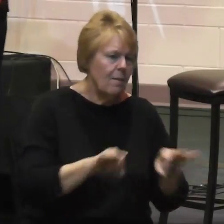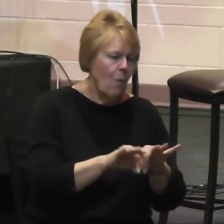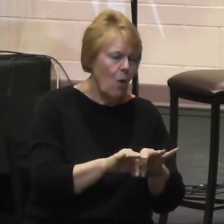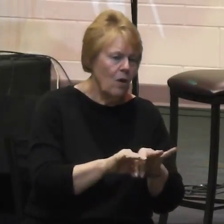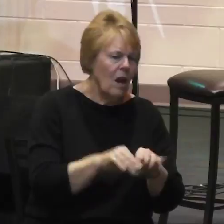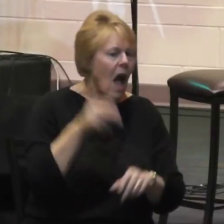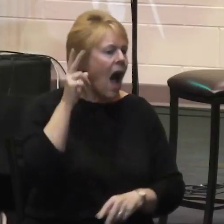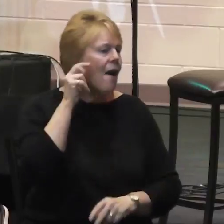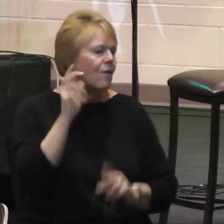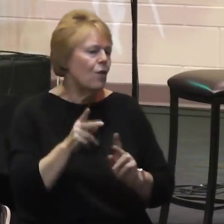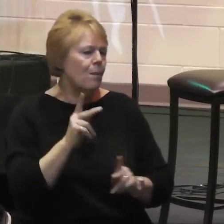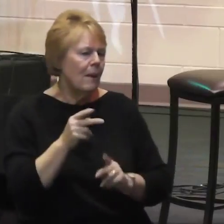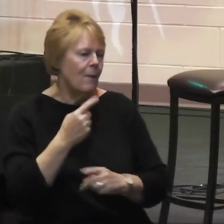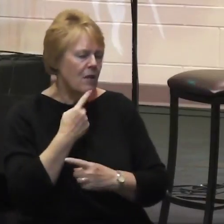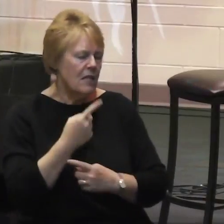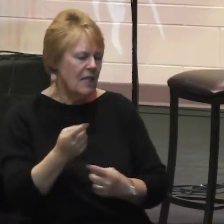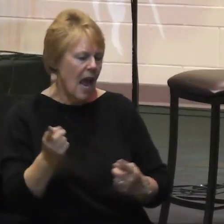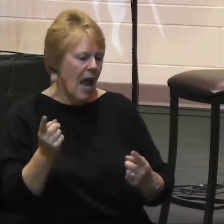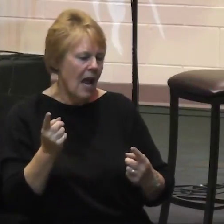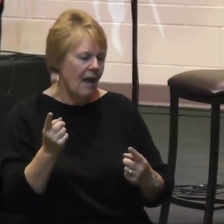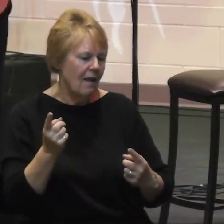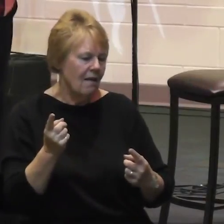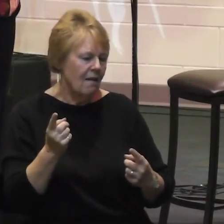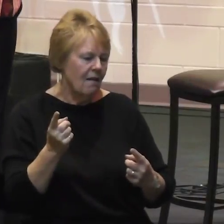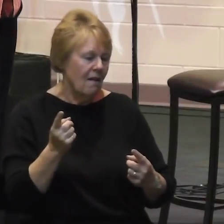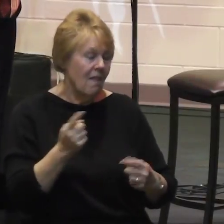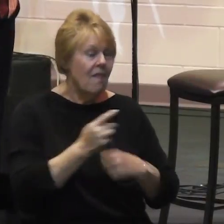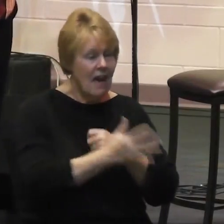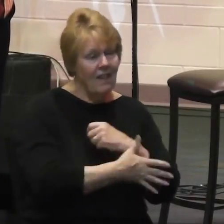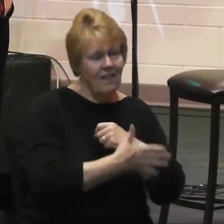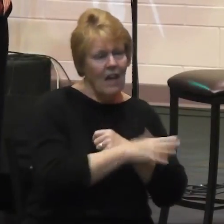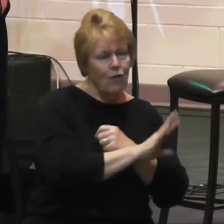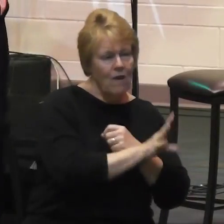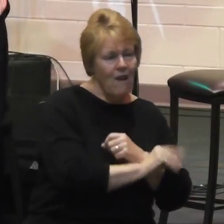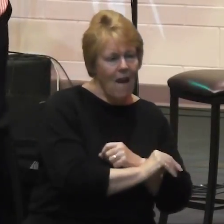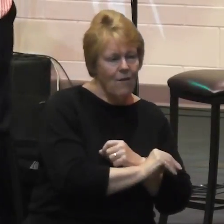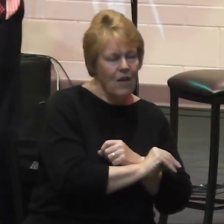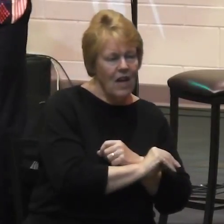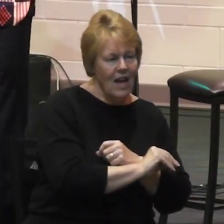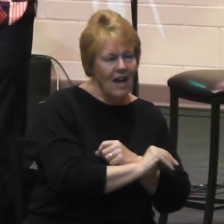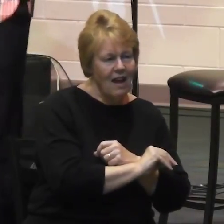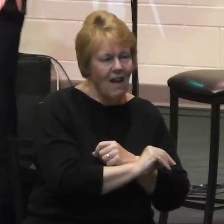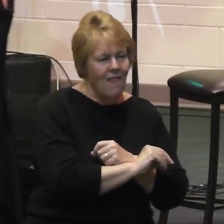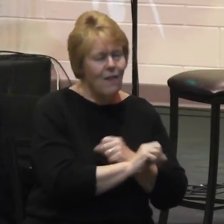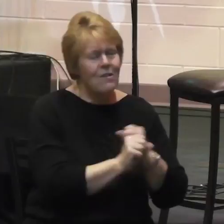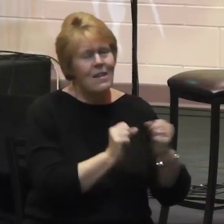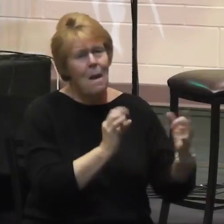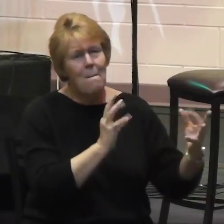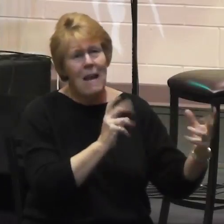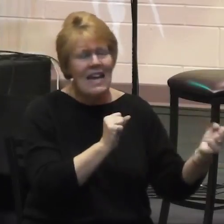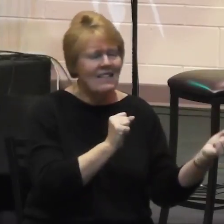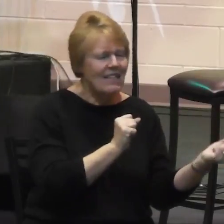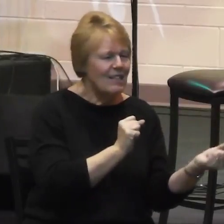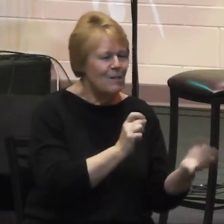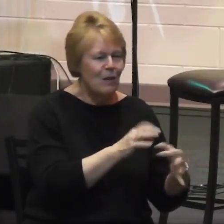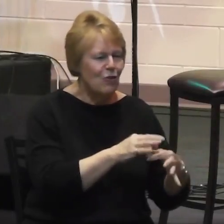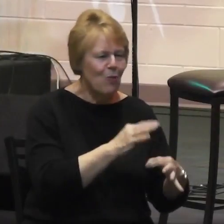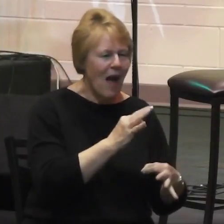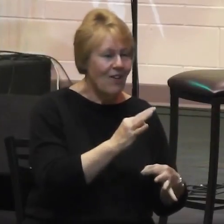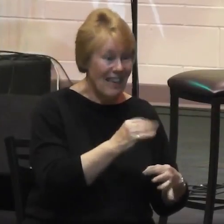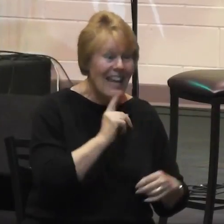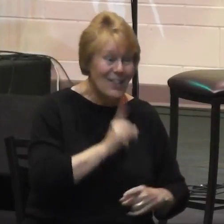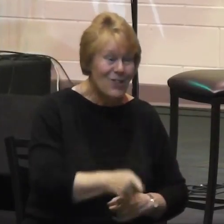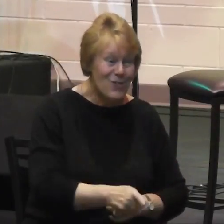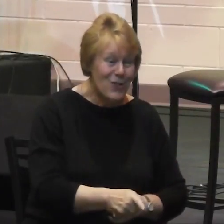that in Africa there is an amazing spirituality and it is true that people